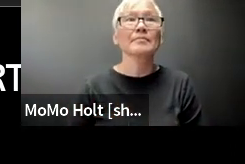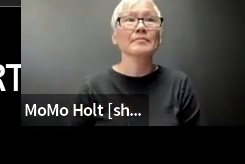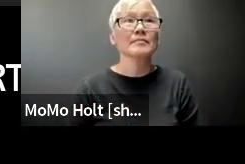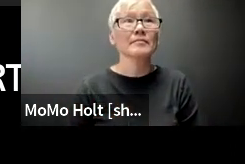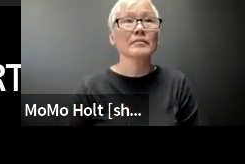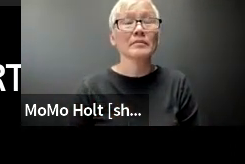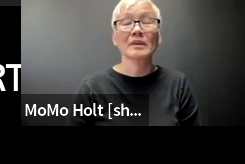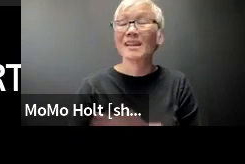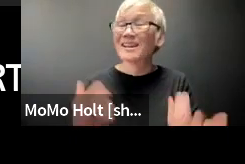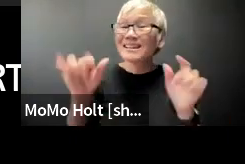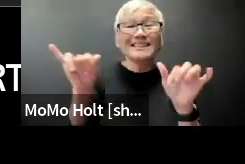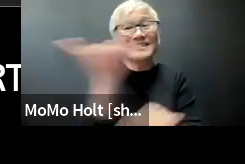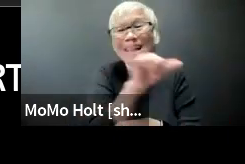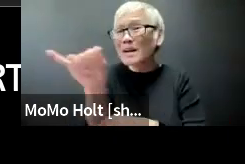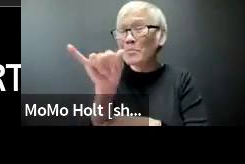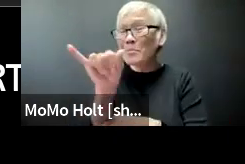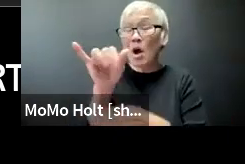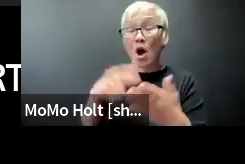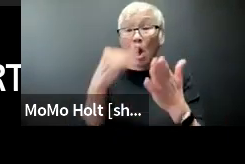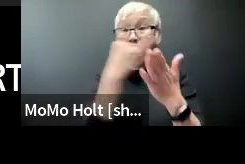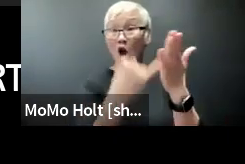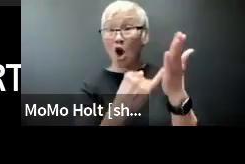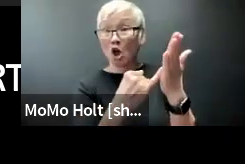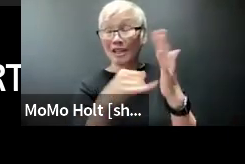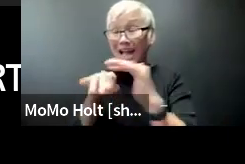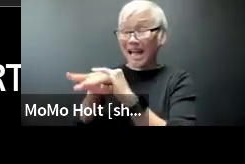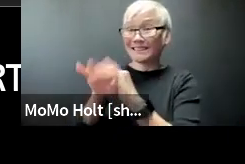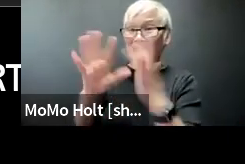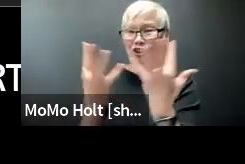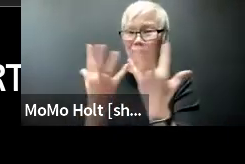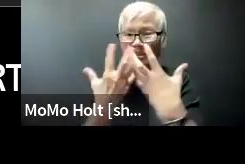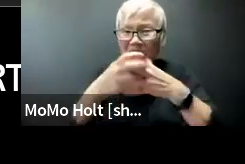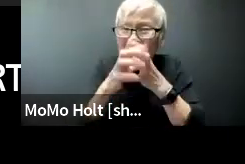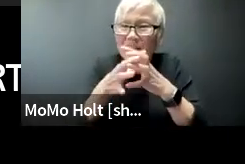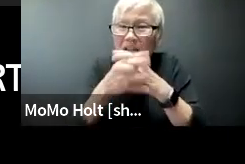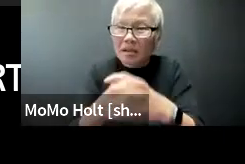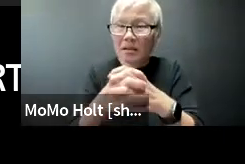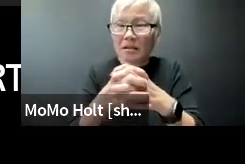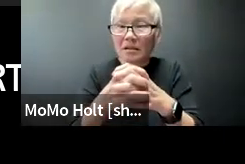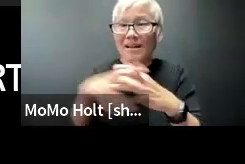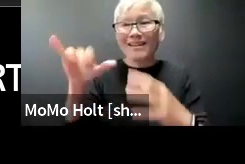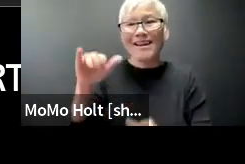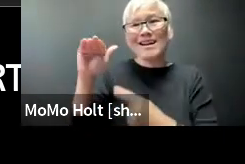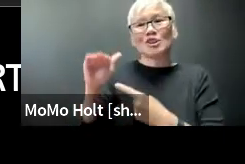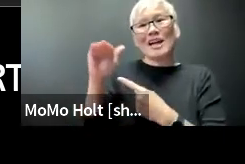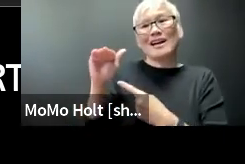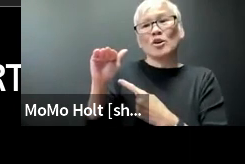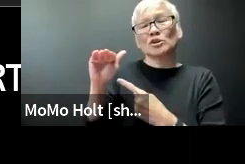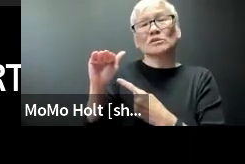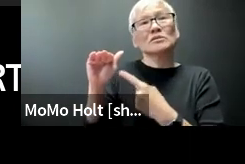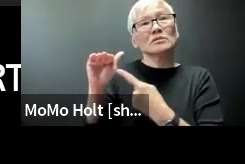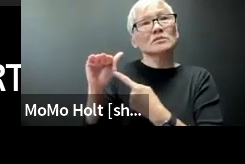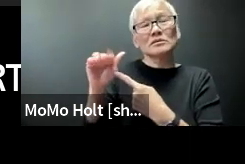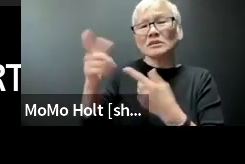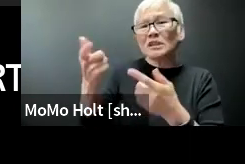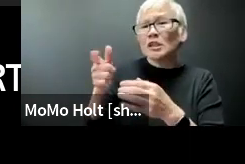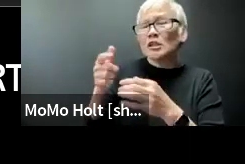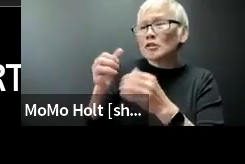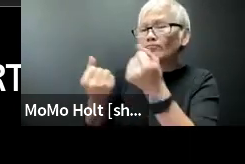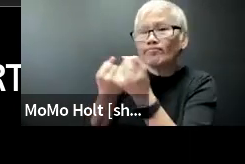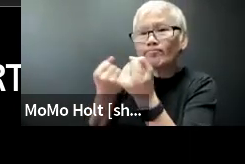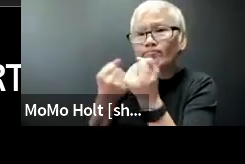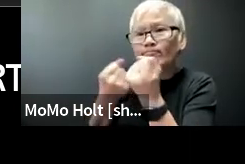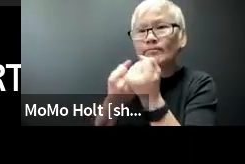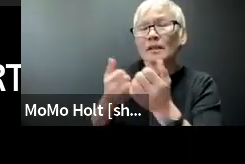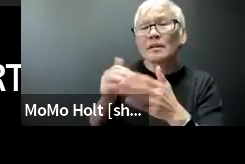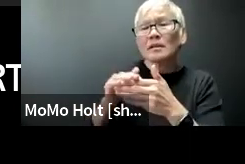matter the fact is you're still there similarly art and access should be meld melded